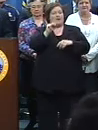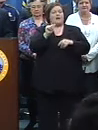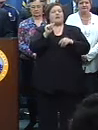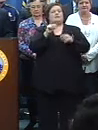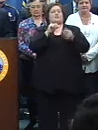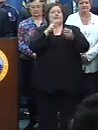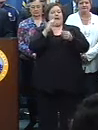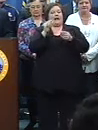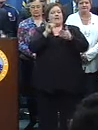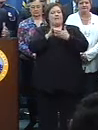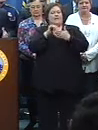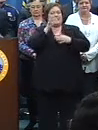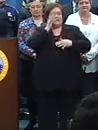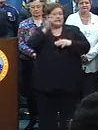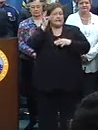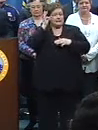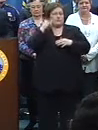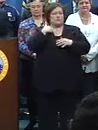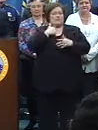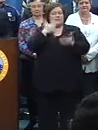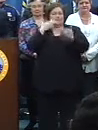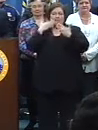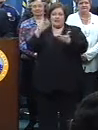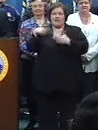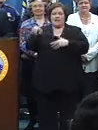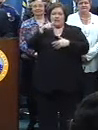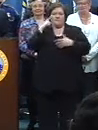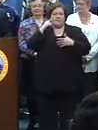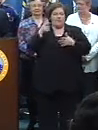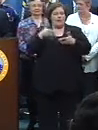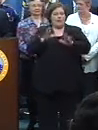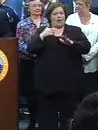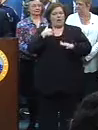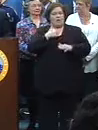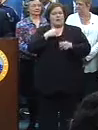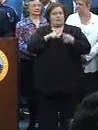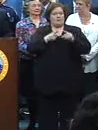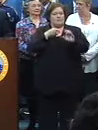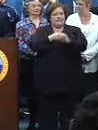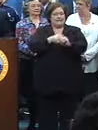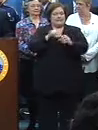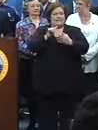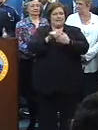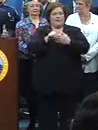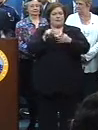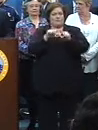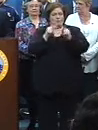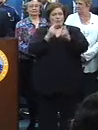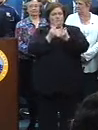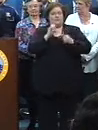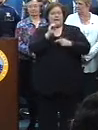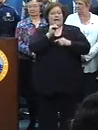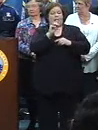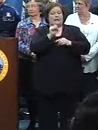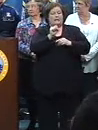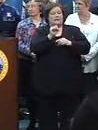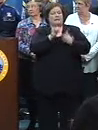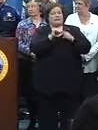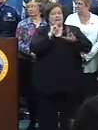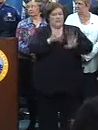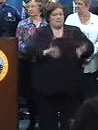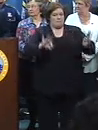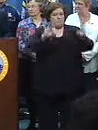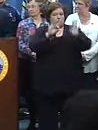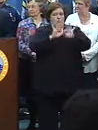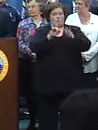just an amazing experience, and I thank them for allowing me to participate with them in that short way. EMS, of course, is a very critical